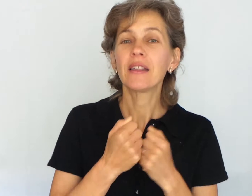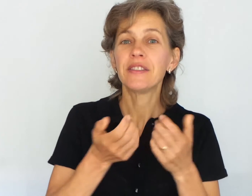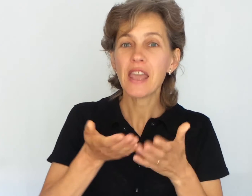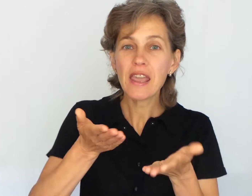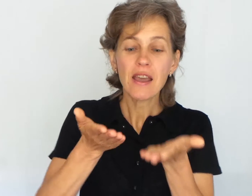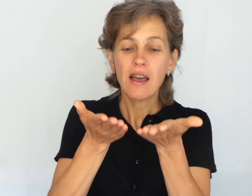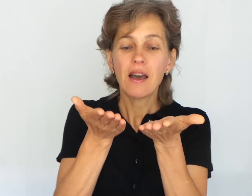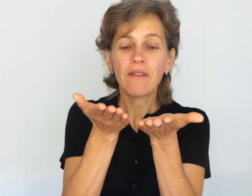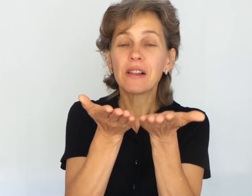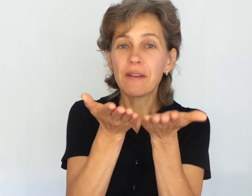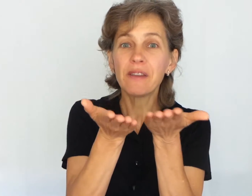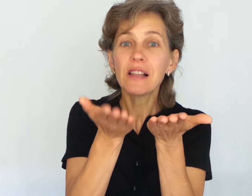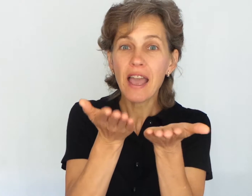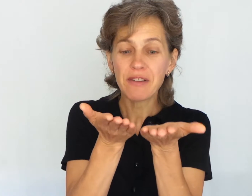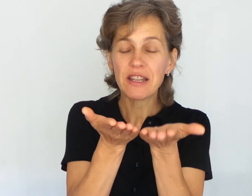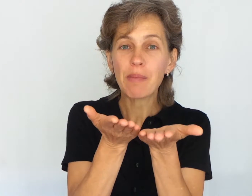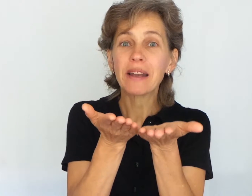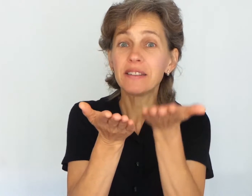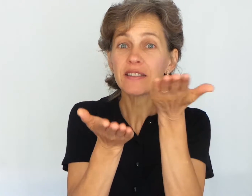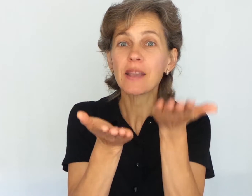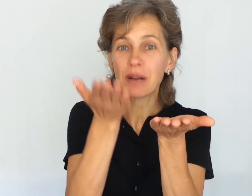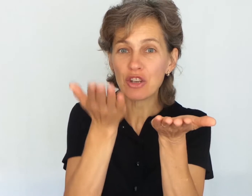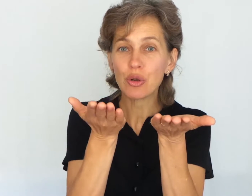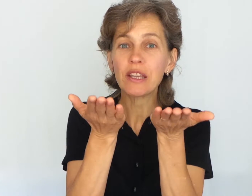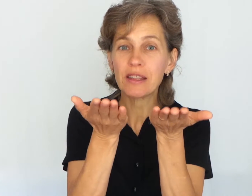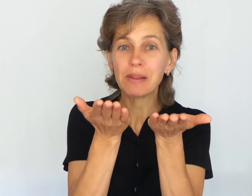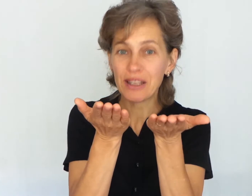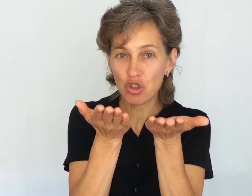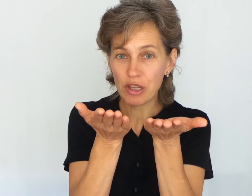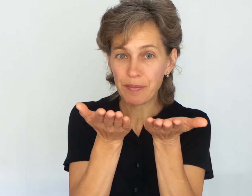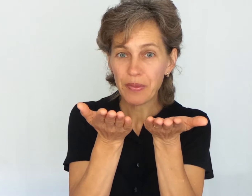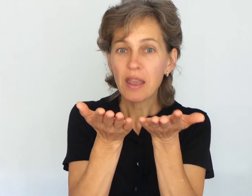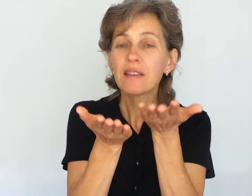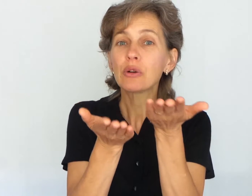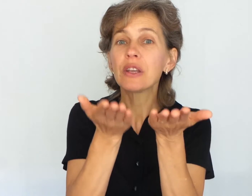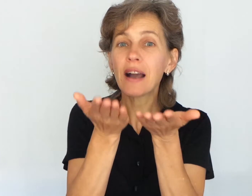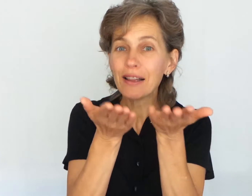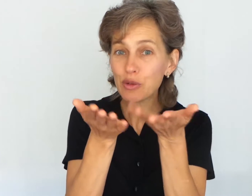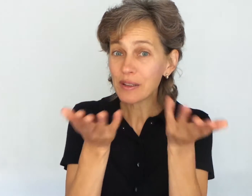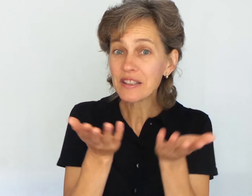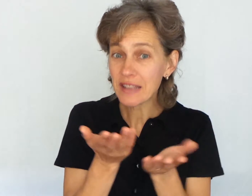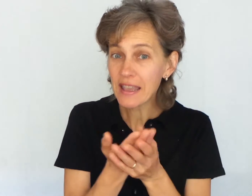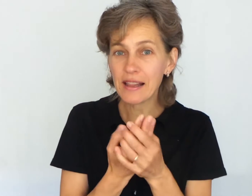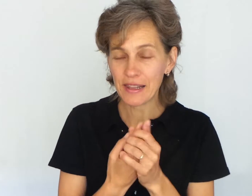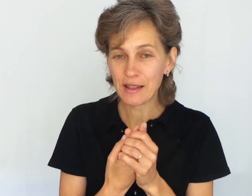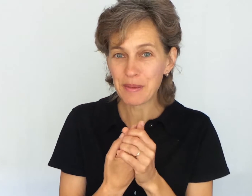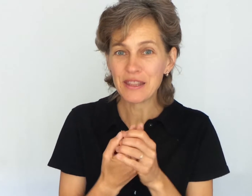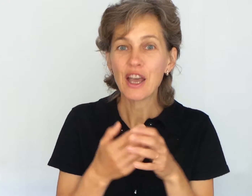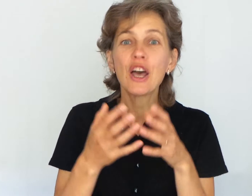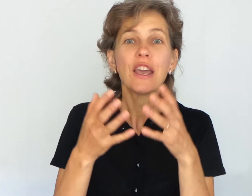they will have in our body the same ratio in the bloodstream. So, the calcium will stay a little bit in